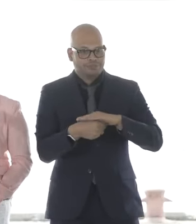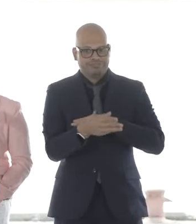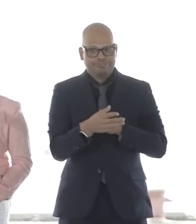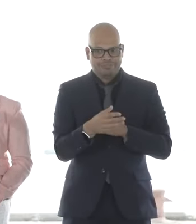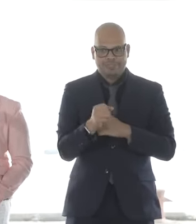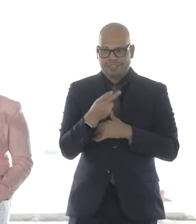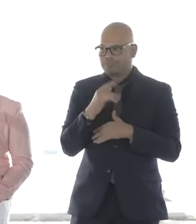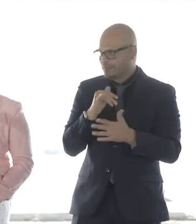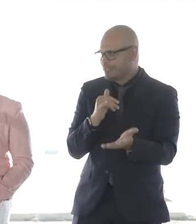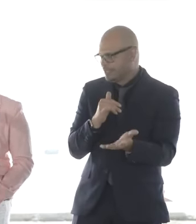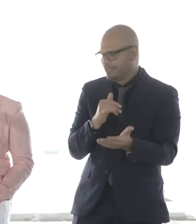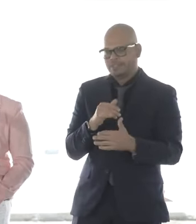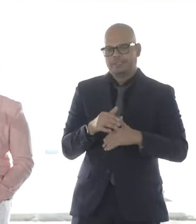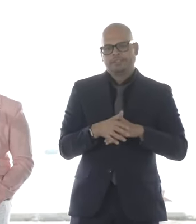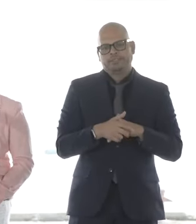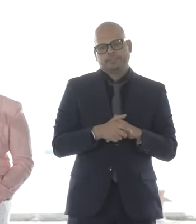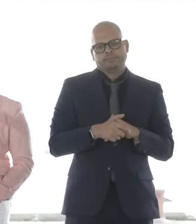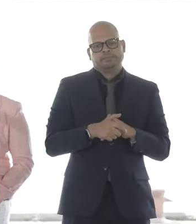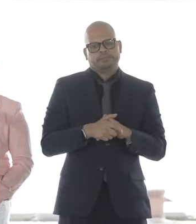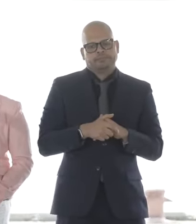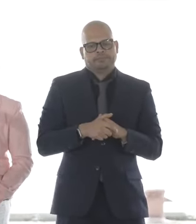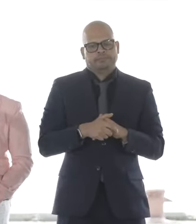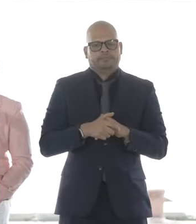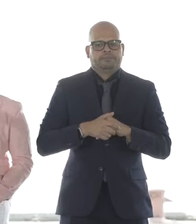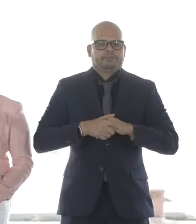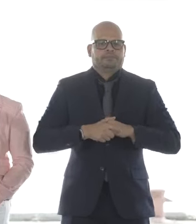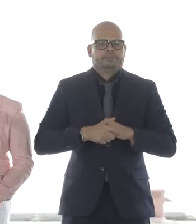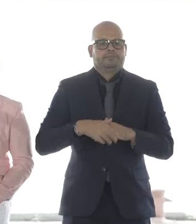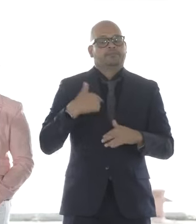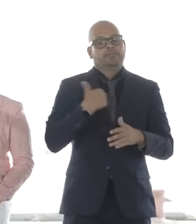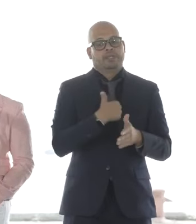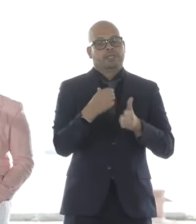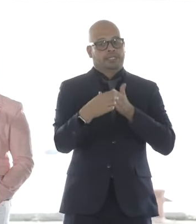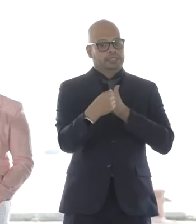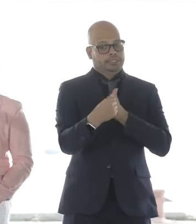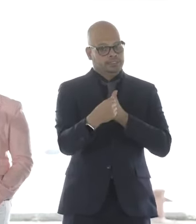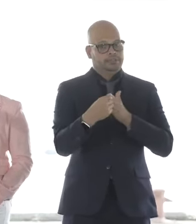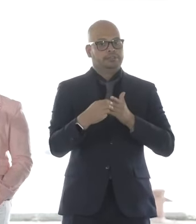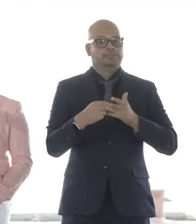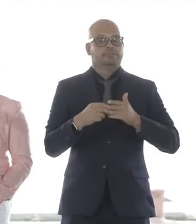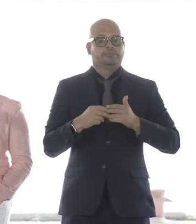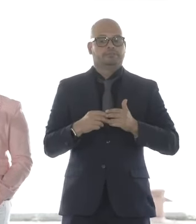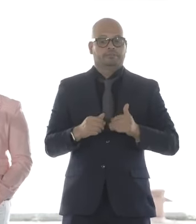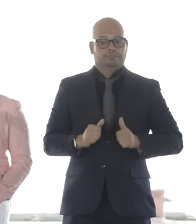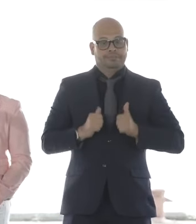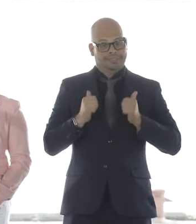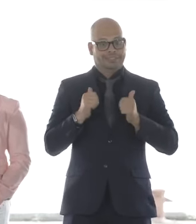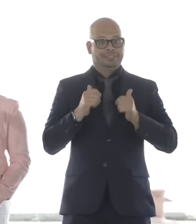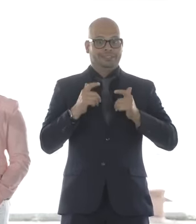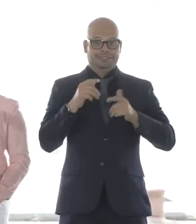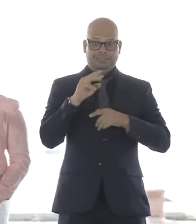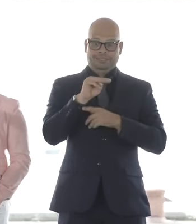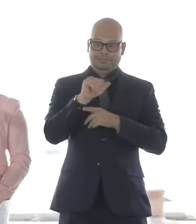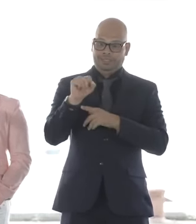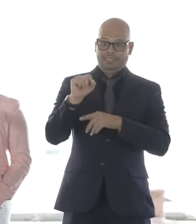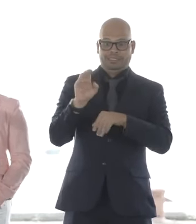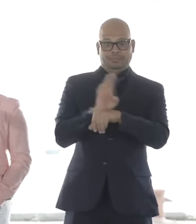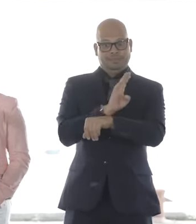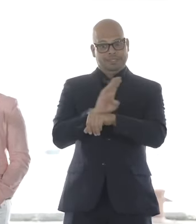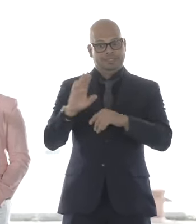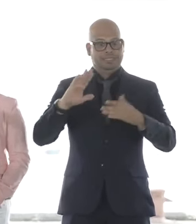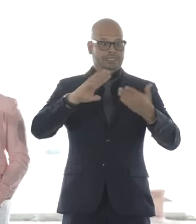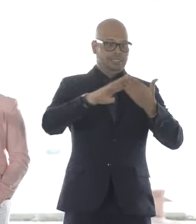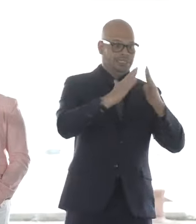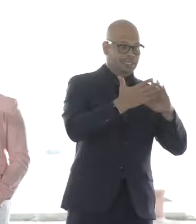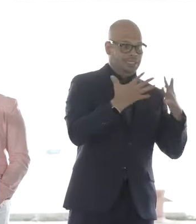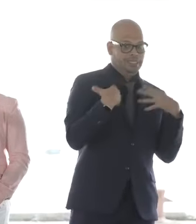lead proudly from Massachusetts in this industry. And our state, our communities will be healthier, will be stronger, and, frankly,